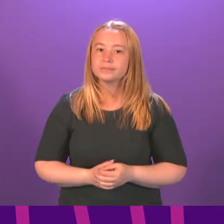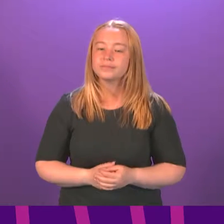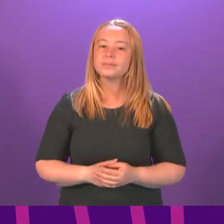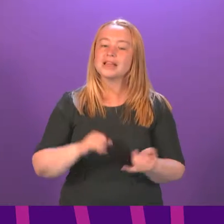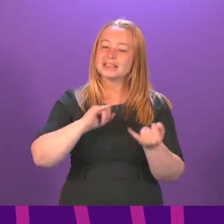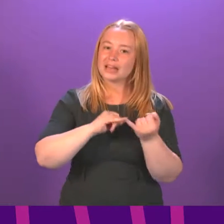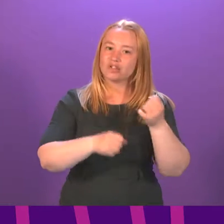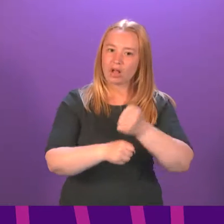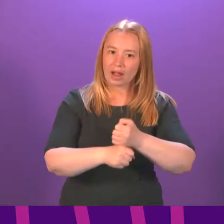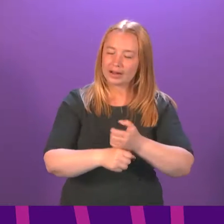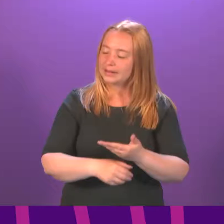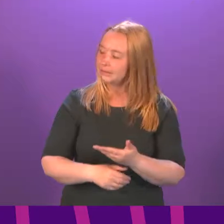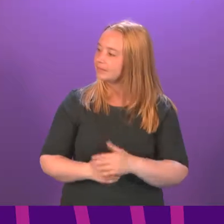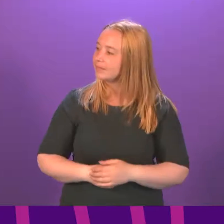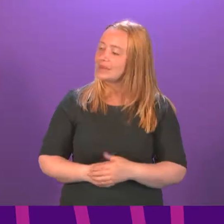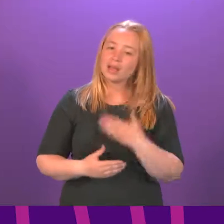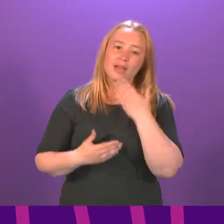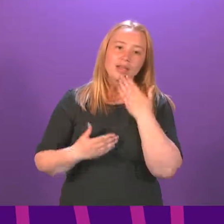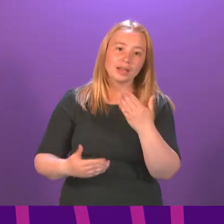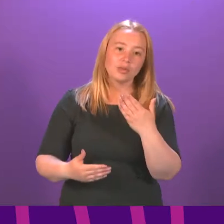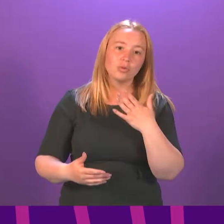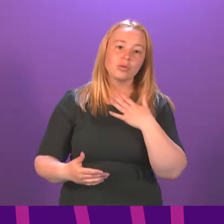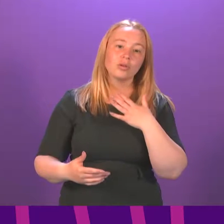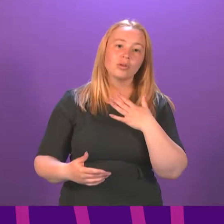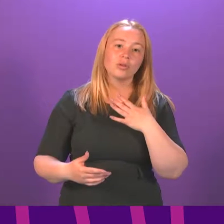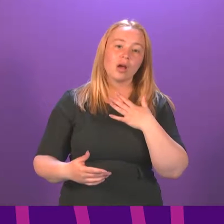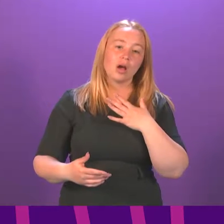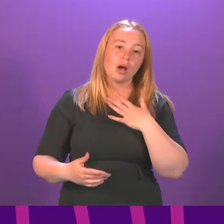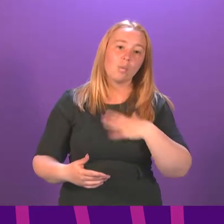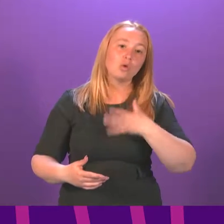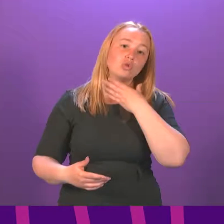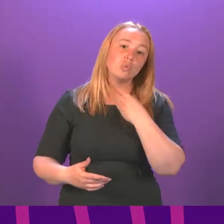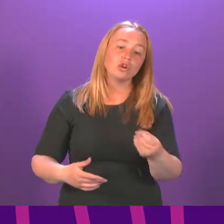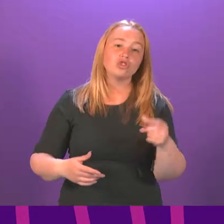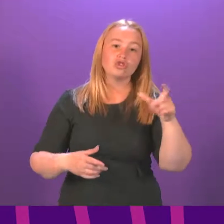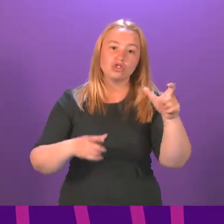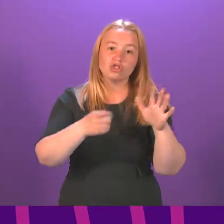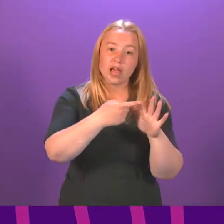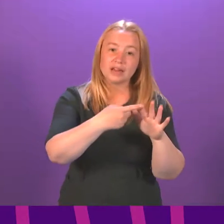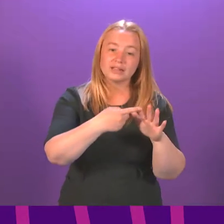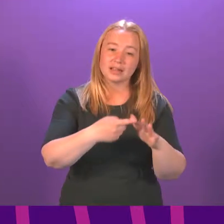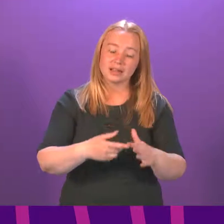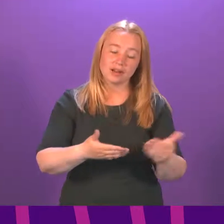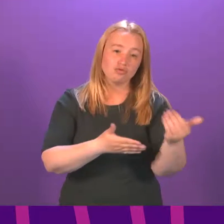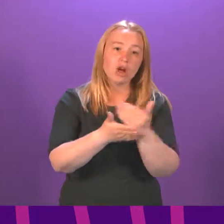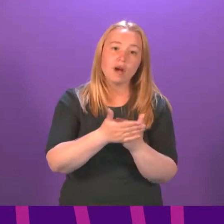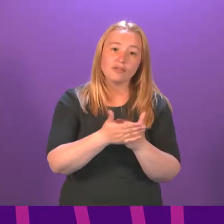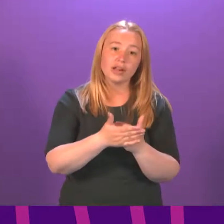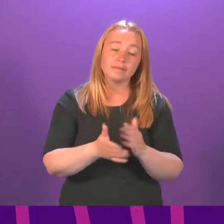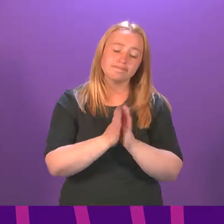Thank you for the answer. would like to join you and everyone in wishing Christian Eriksson and his family a speedy recovery in my prayers.